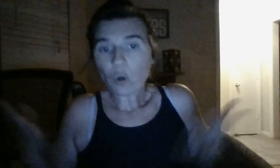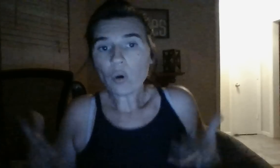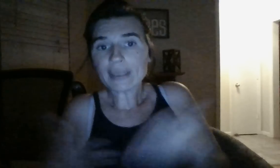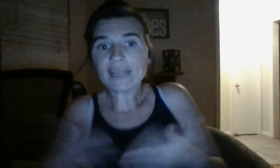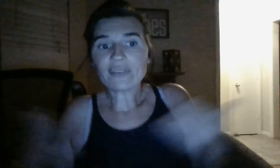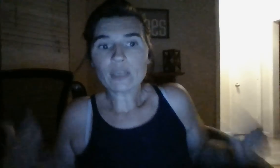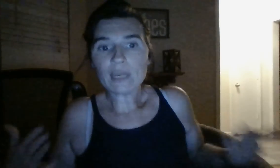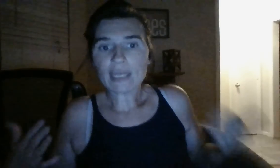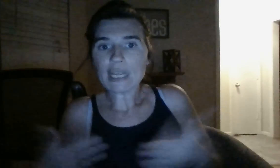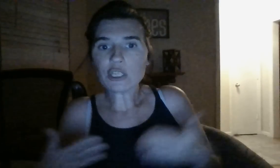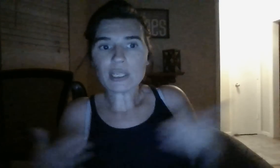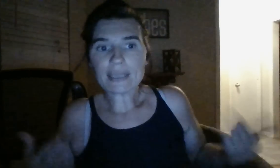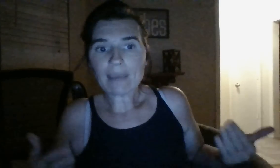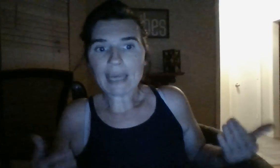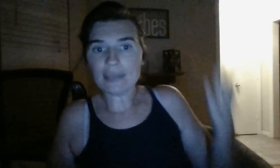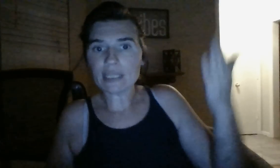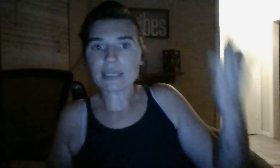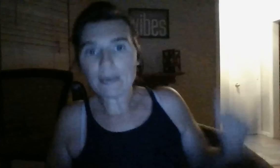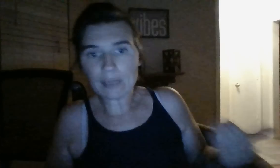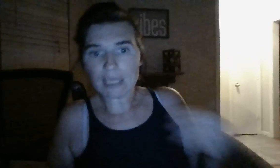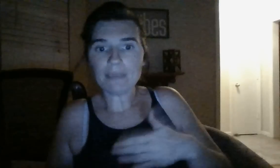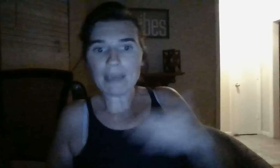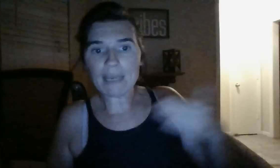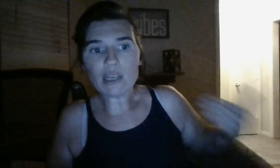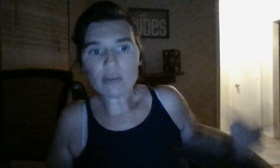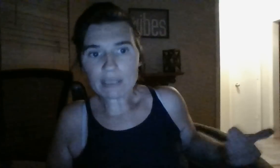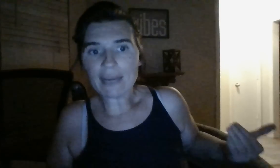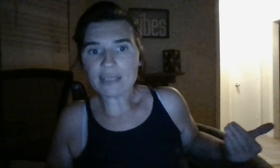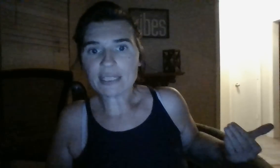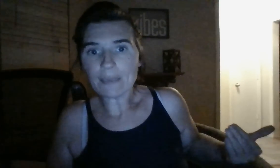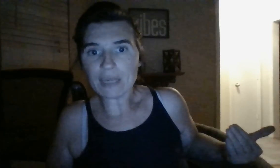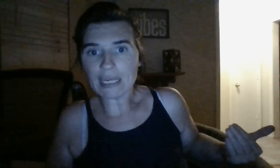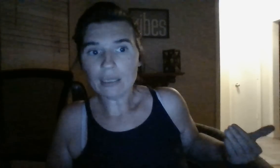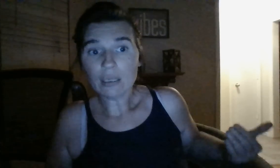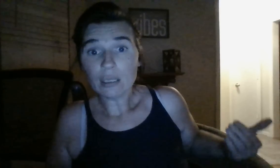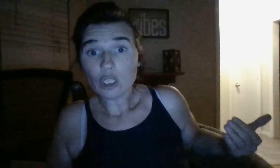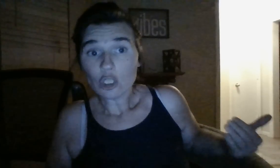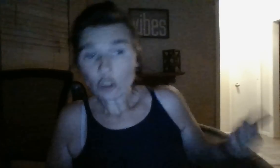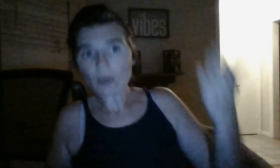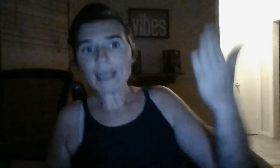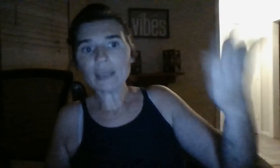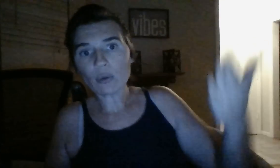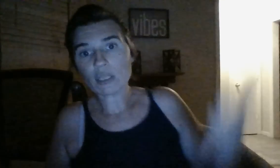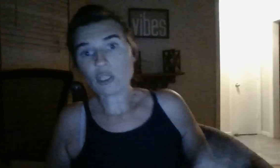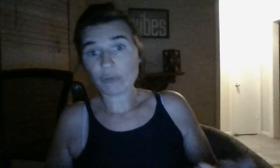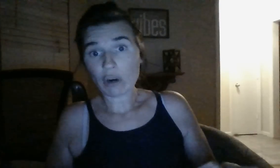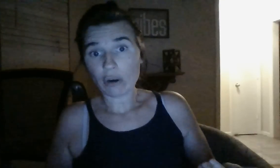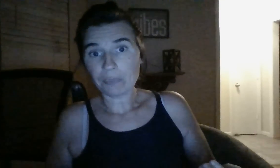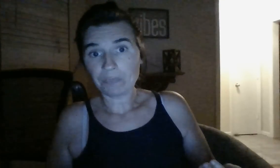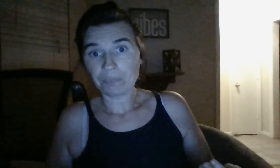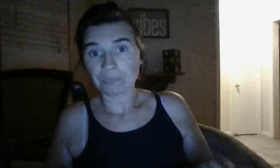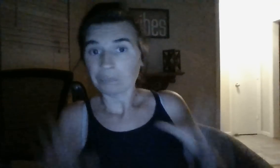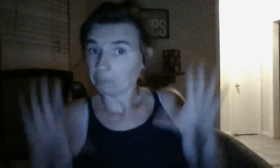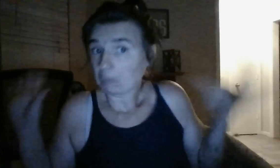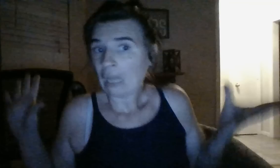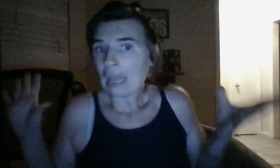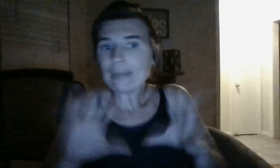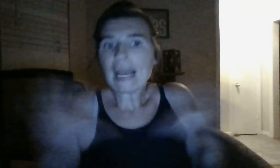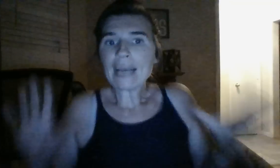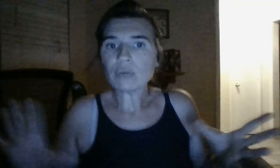Or, give communication to somebody in this company. Maybe he knows somebody in this company. To create legal issues for her. I mean, I